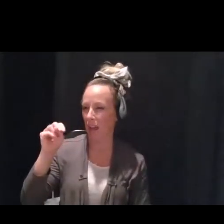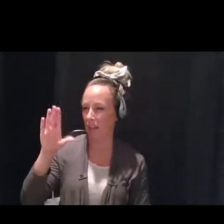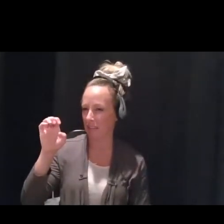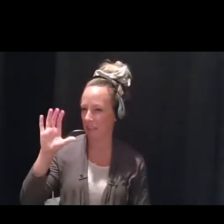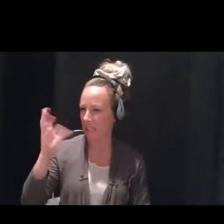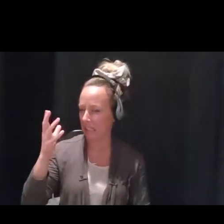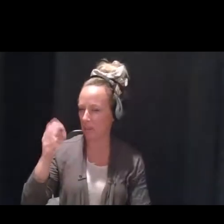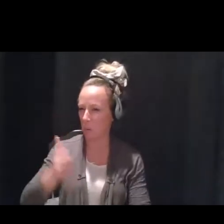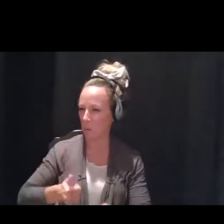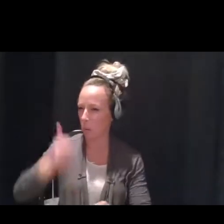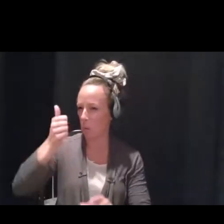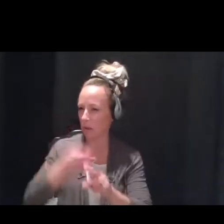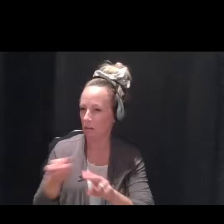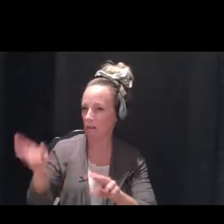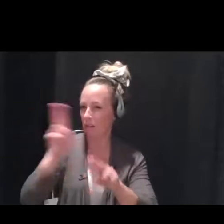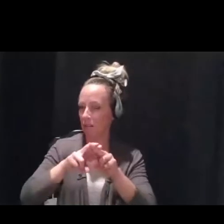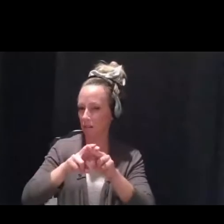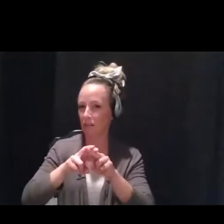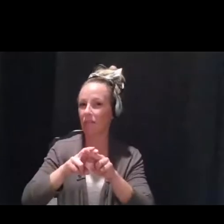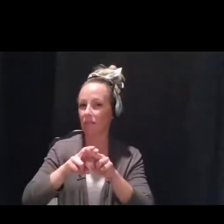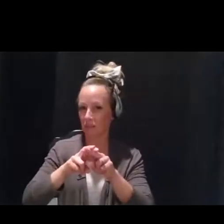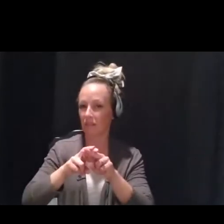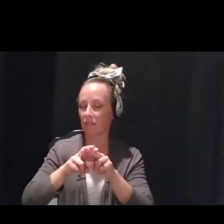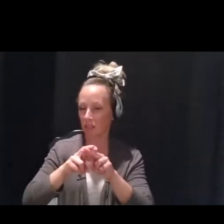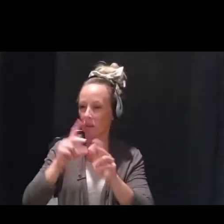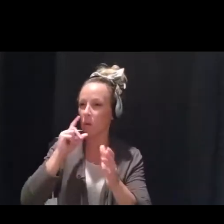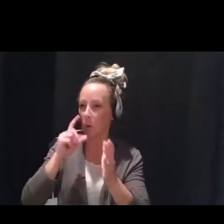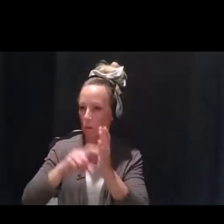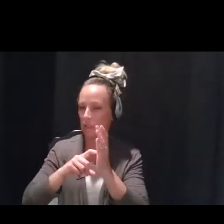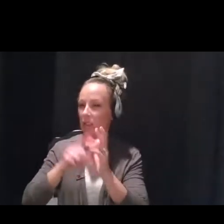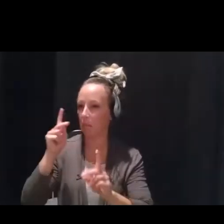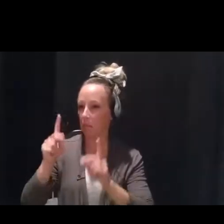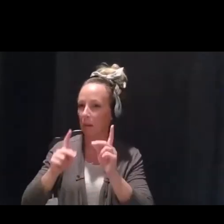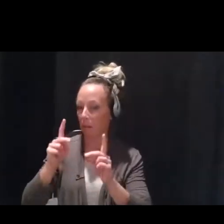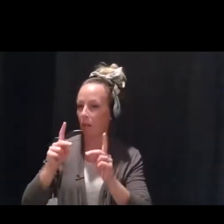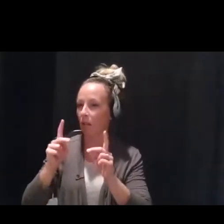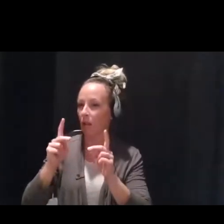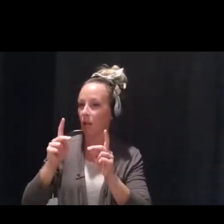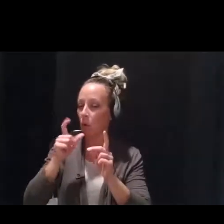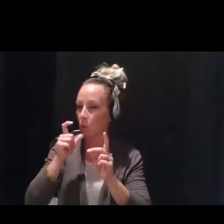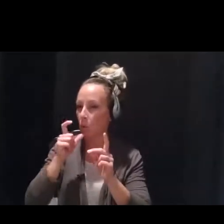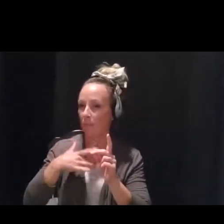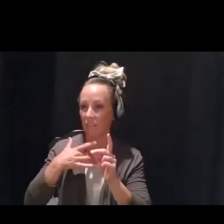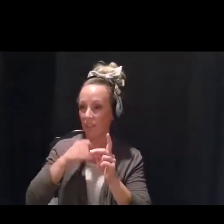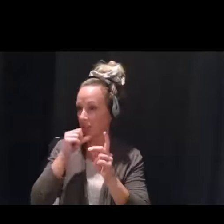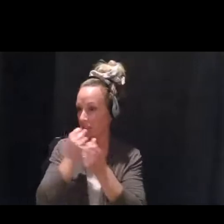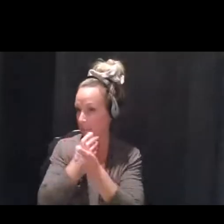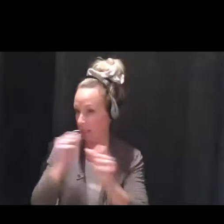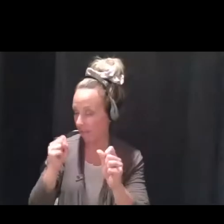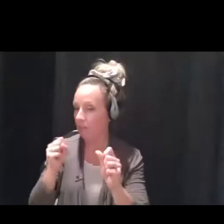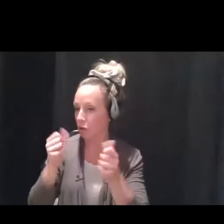assist a person within a domestic violence situation to getting them to a safe place because